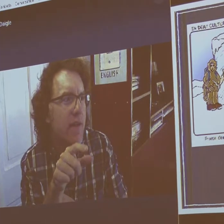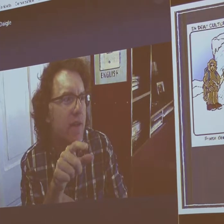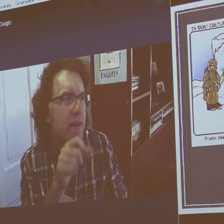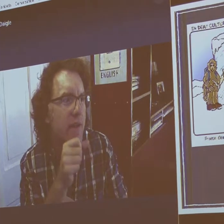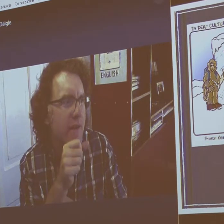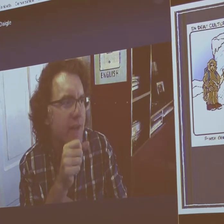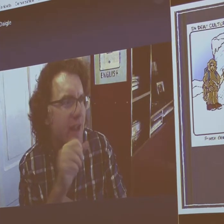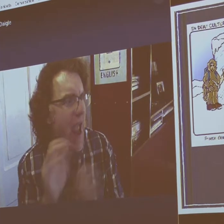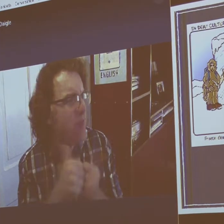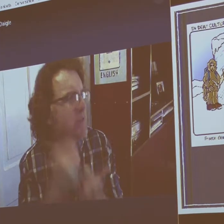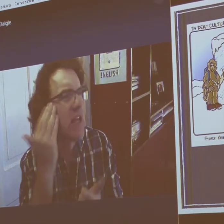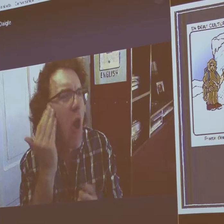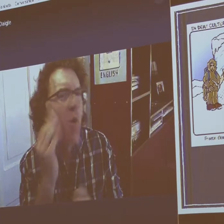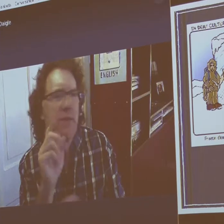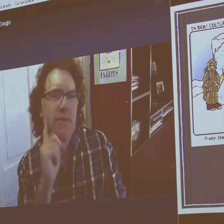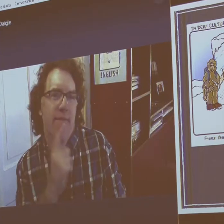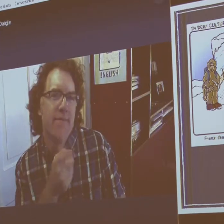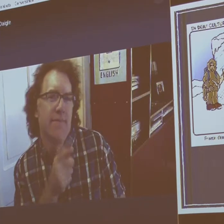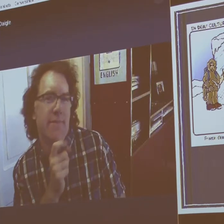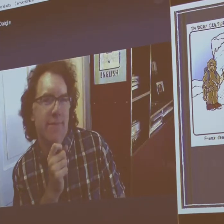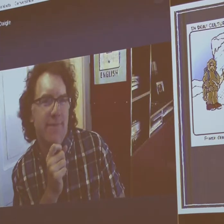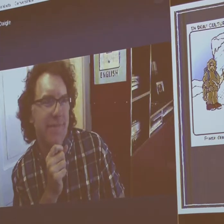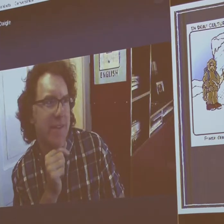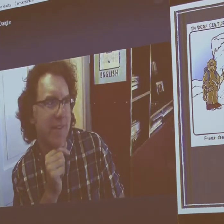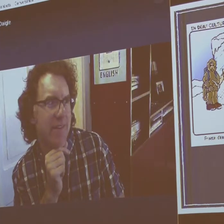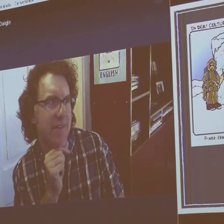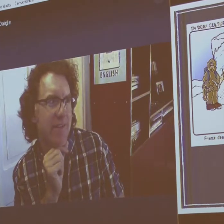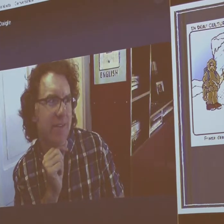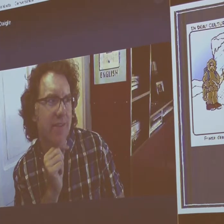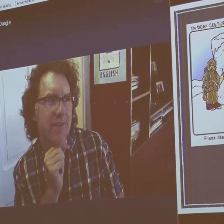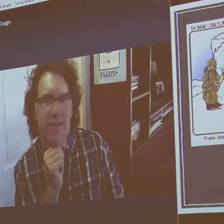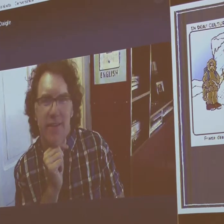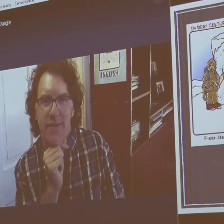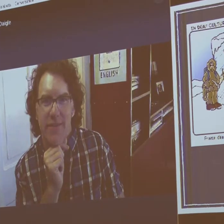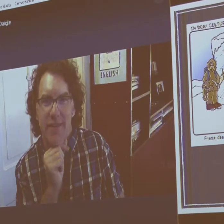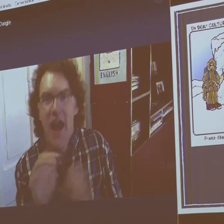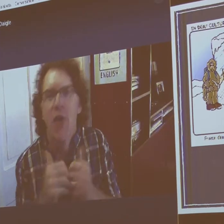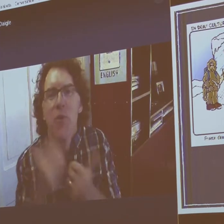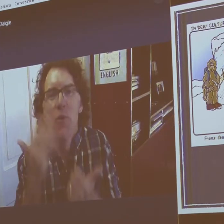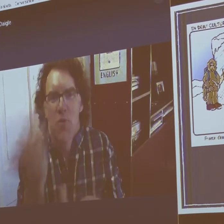that it's a deaf caveman, but how do you know that it's a deaf caveman?